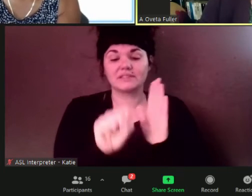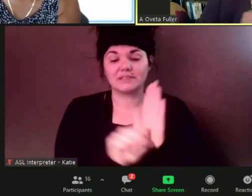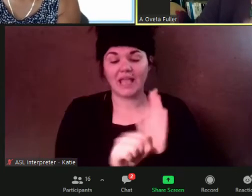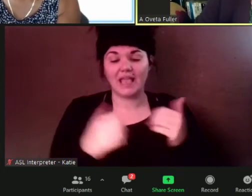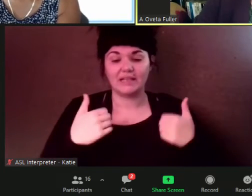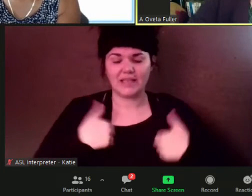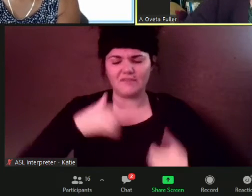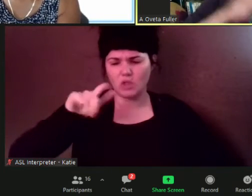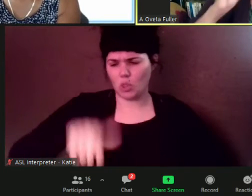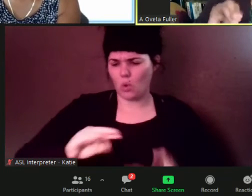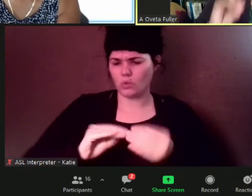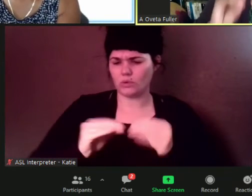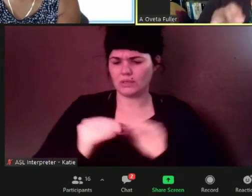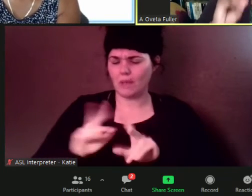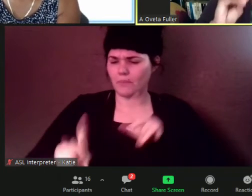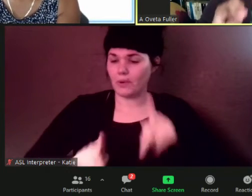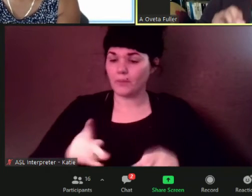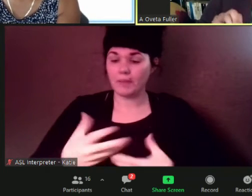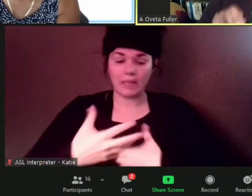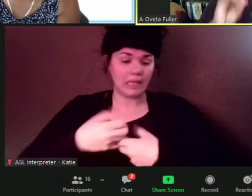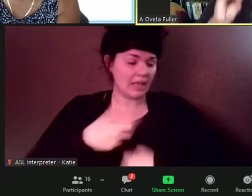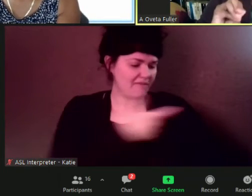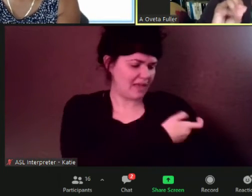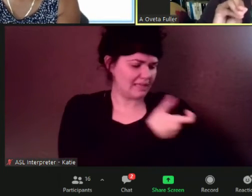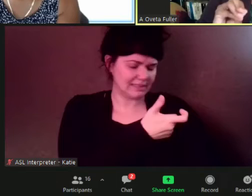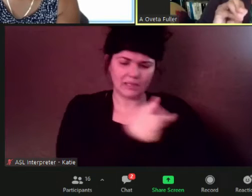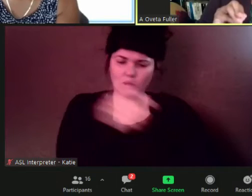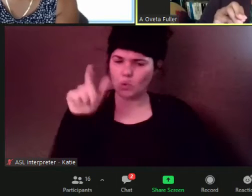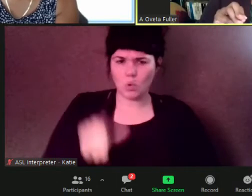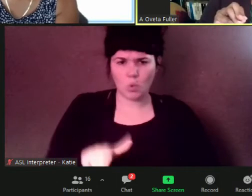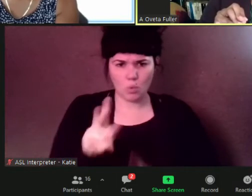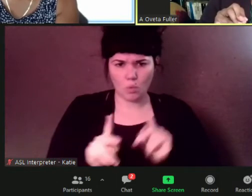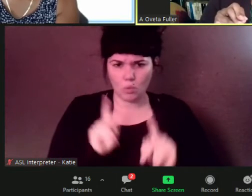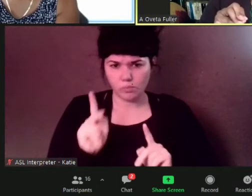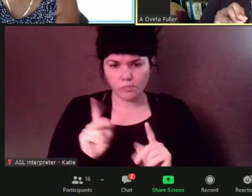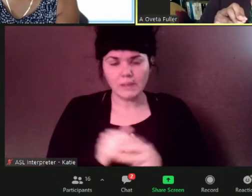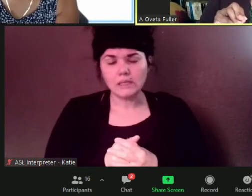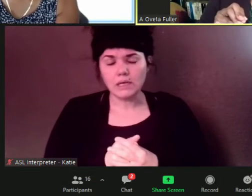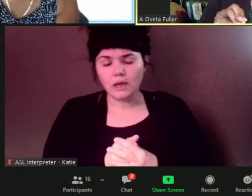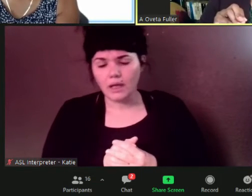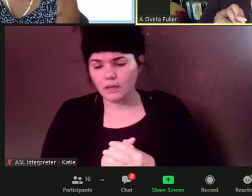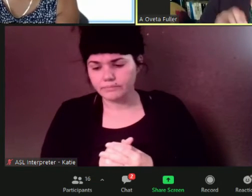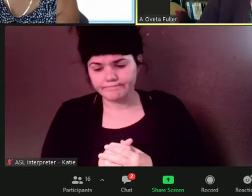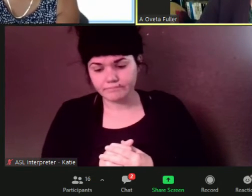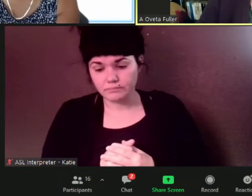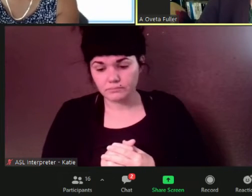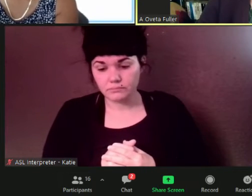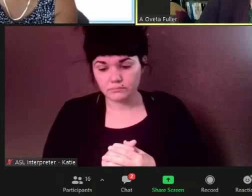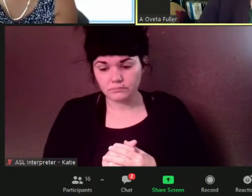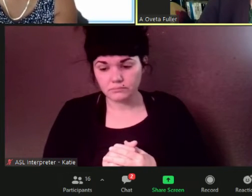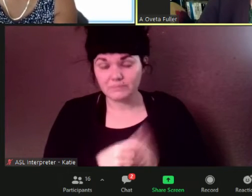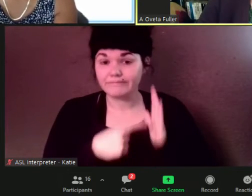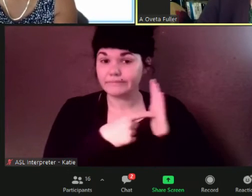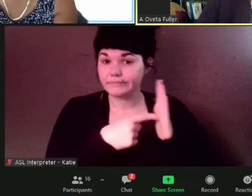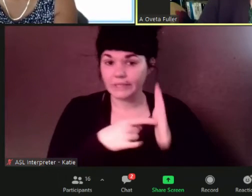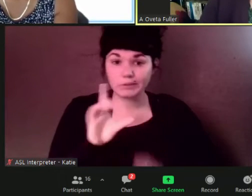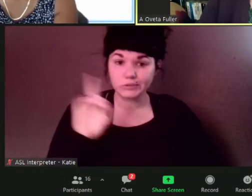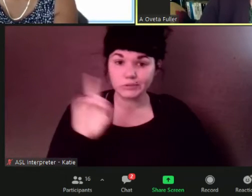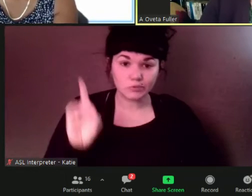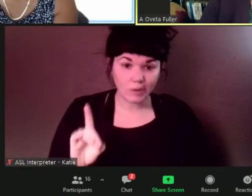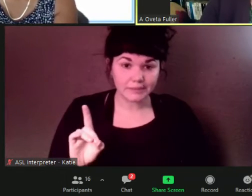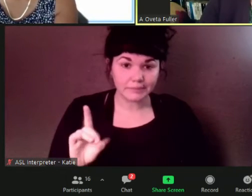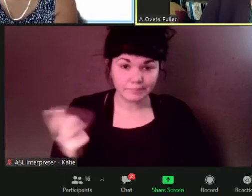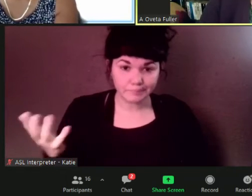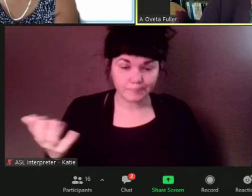detroit that's why we want to get the numbers up in detroit particularly um then that the the variant just